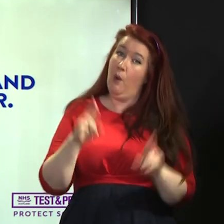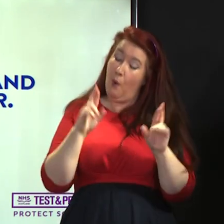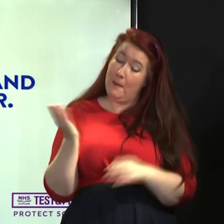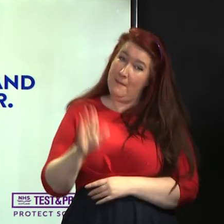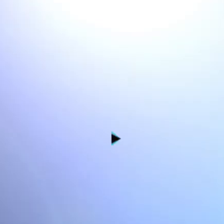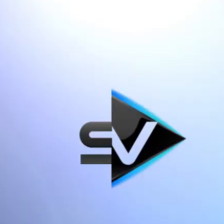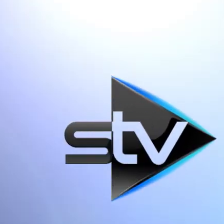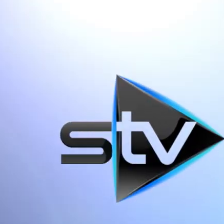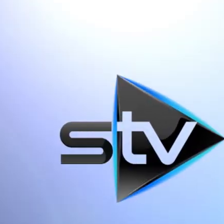soon.